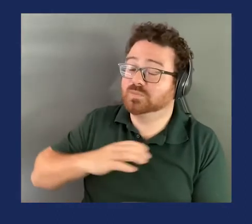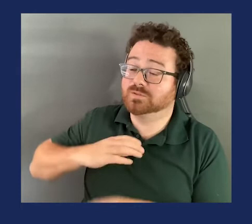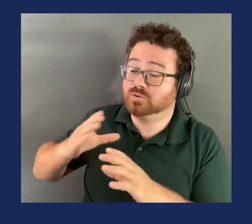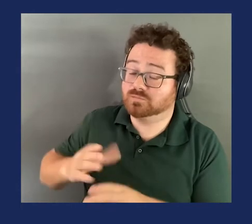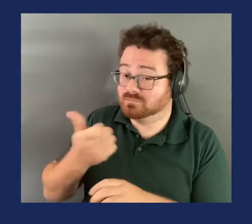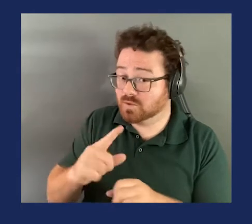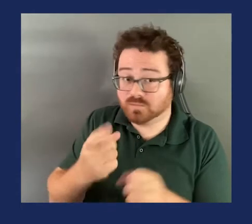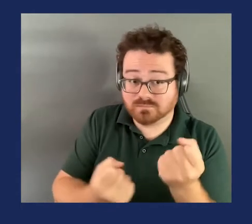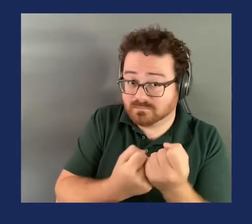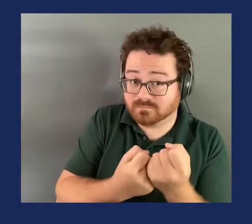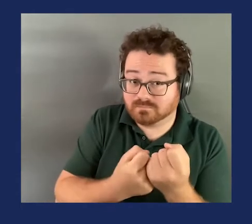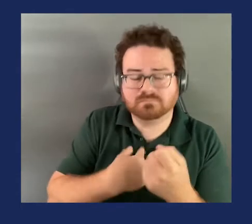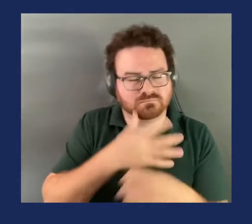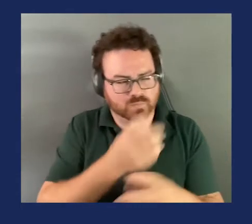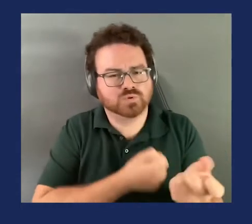One second.